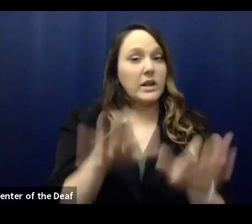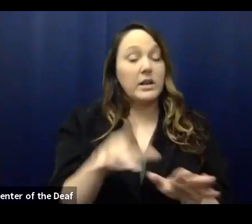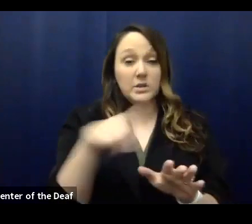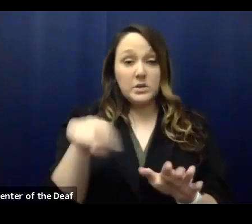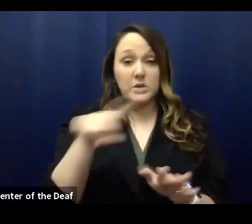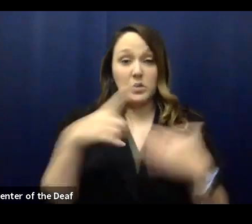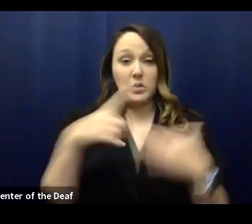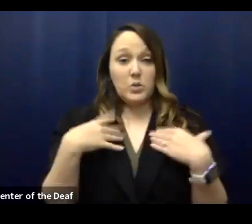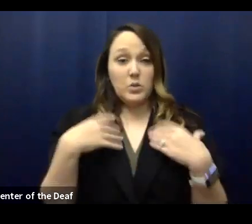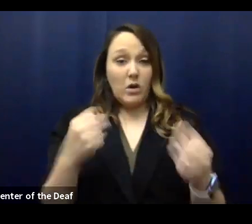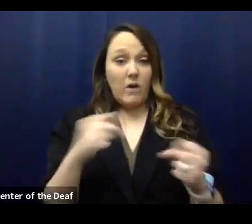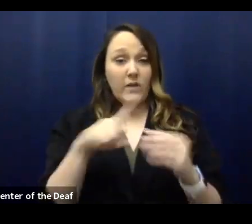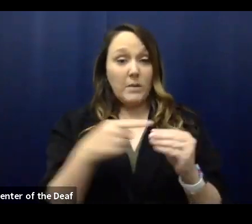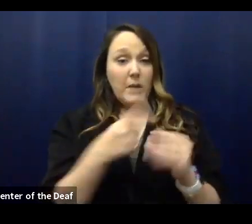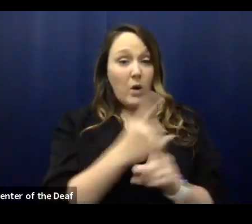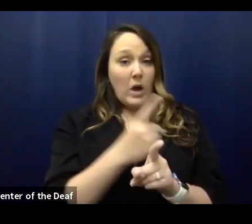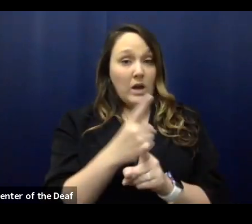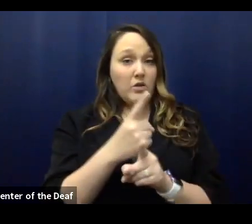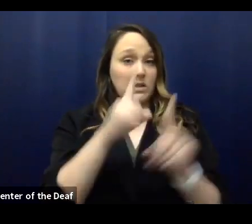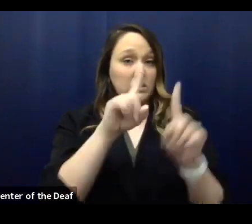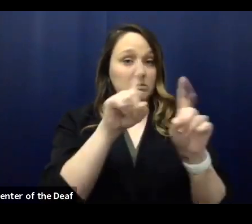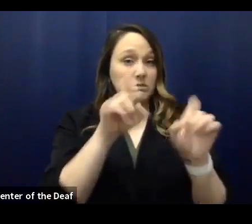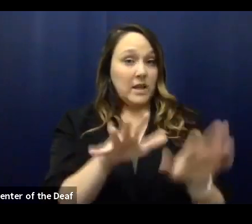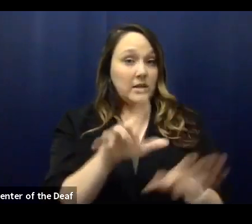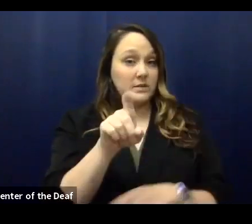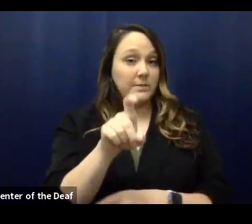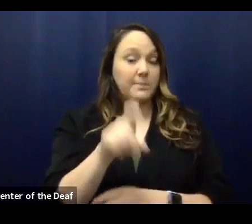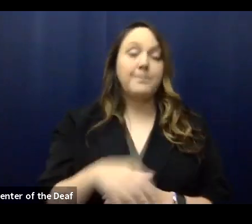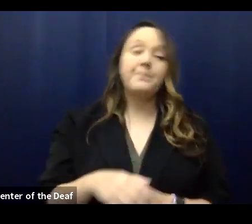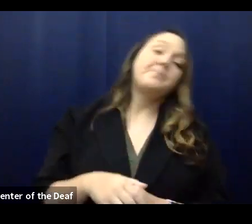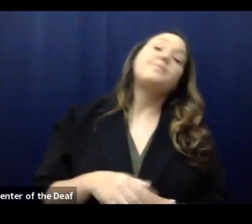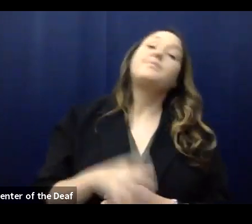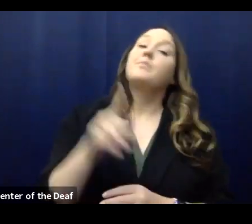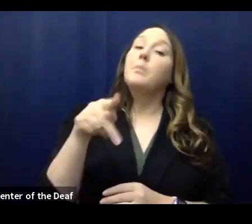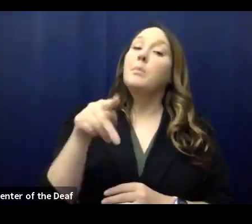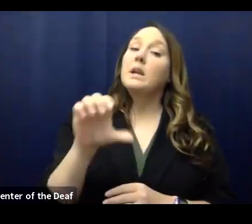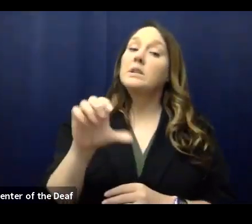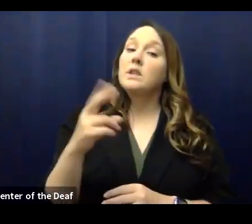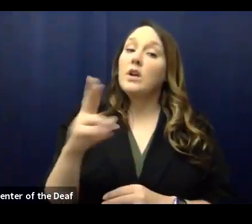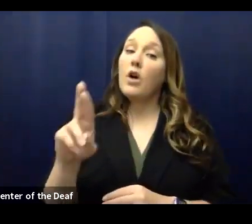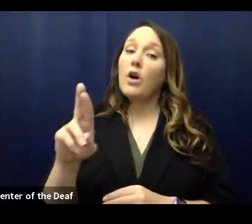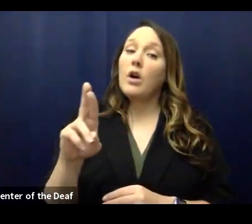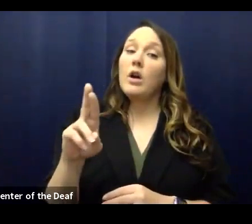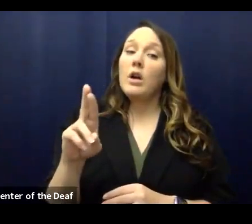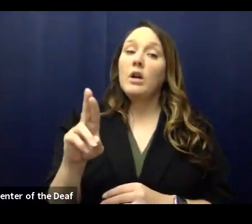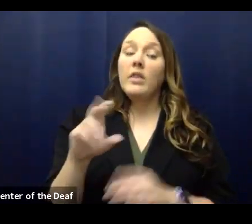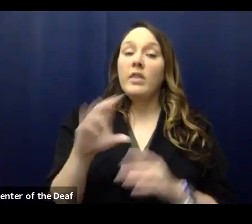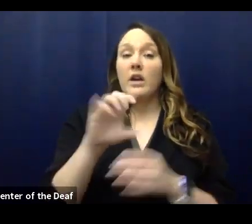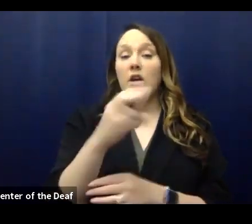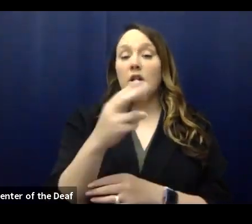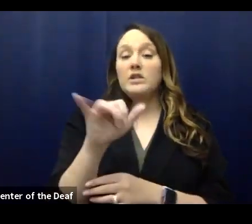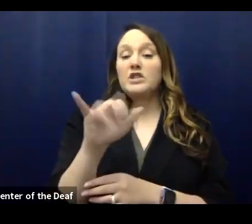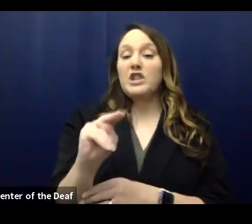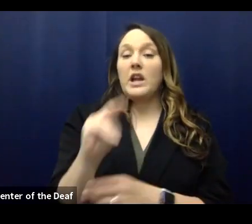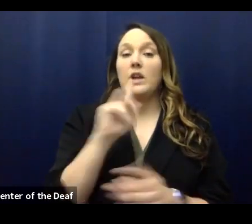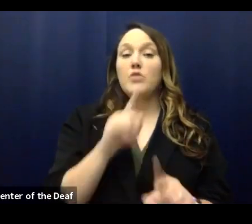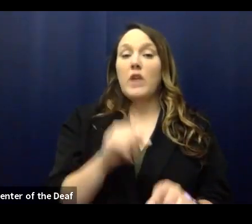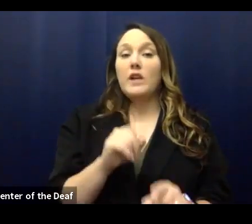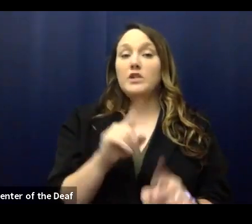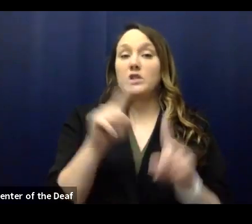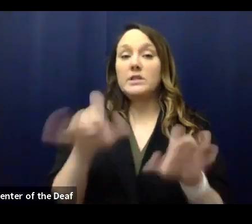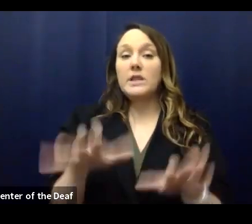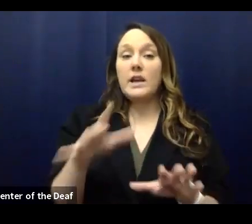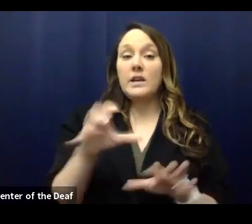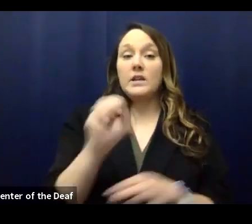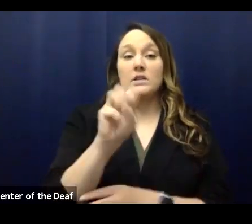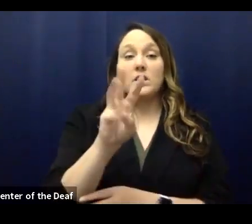it comes to the accuracy rate of the tests? I think the PCR or polymerase chain reaction test where you either have a swab put in